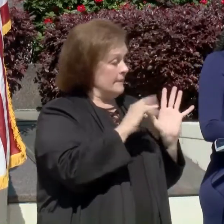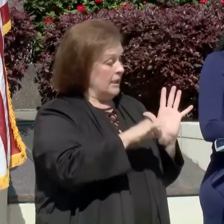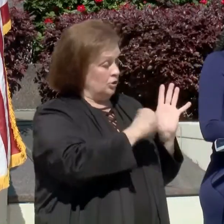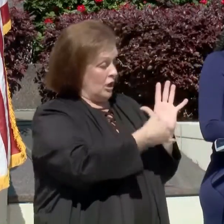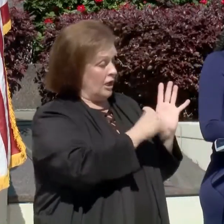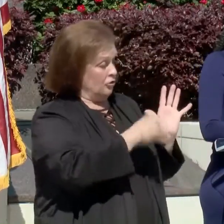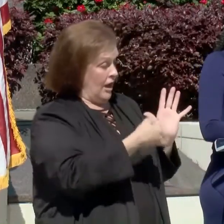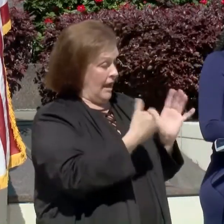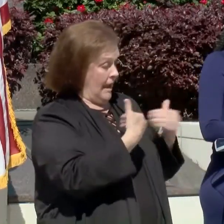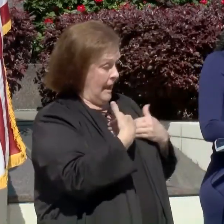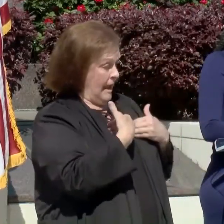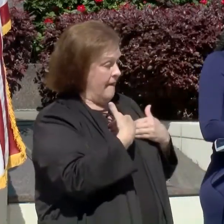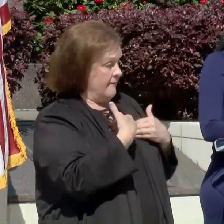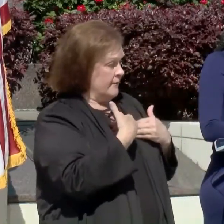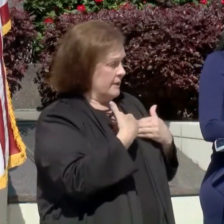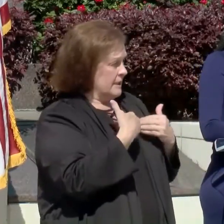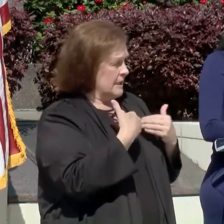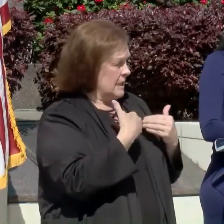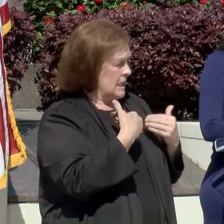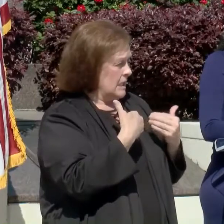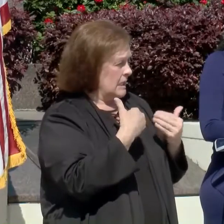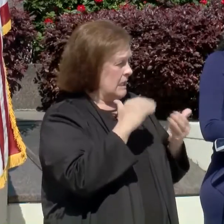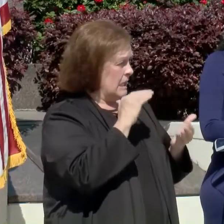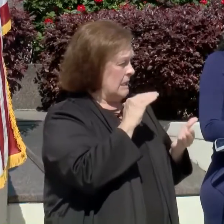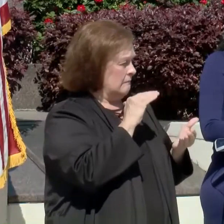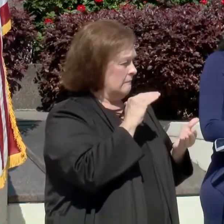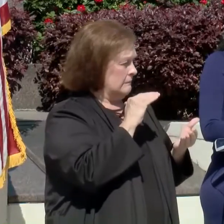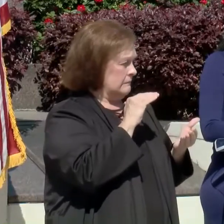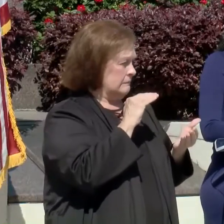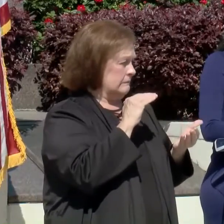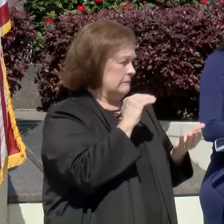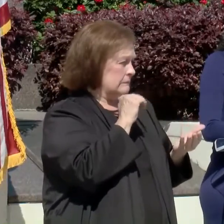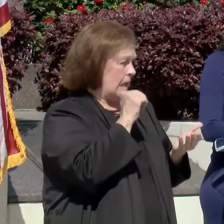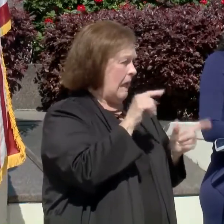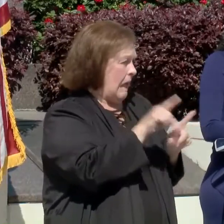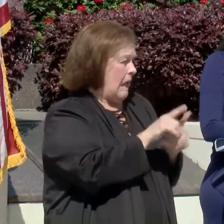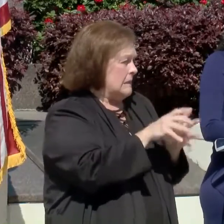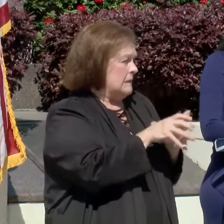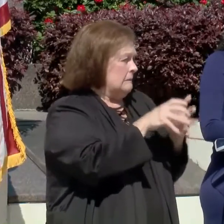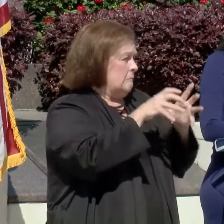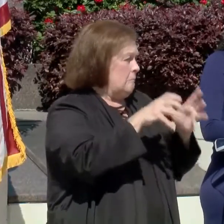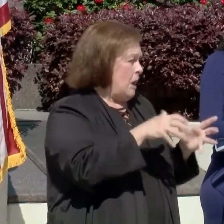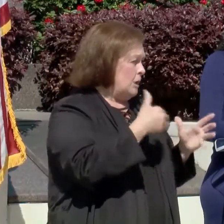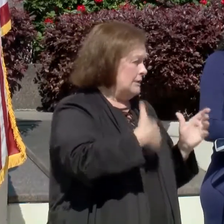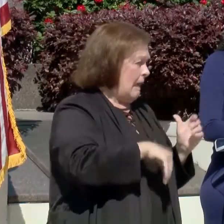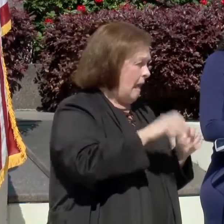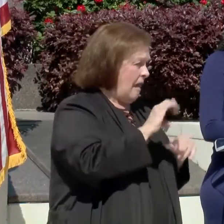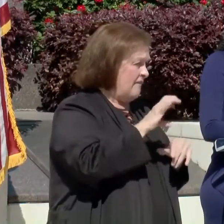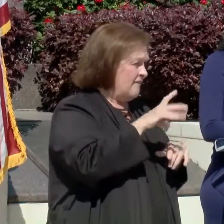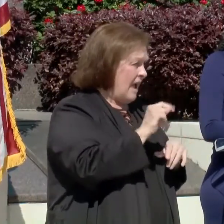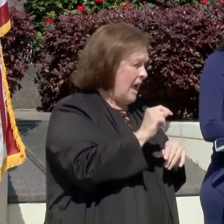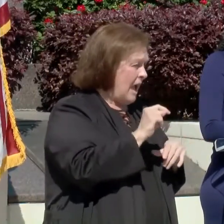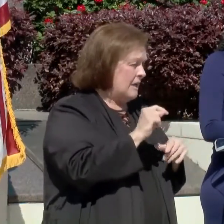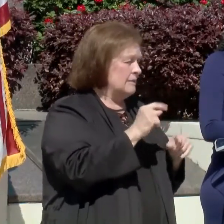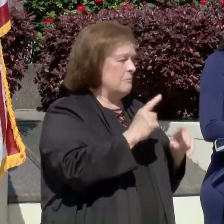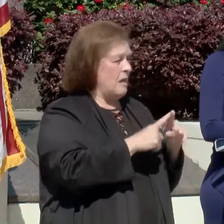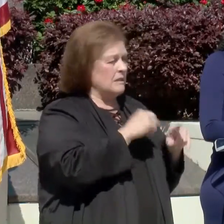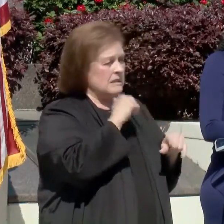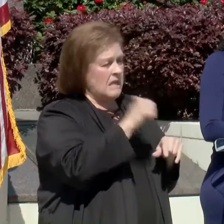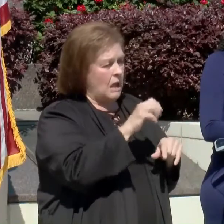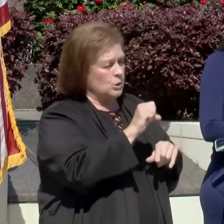J&J has less severe side effects. So there's typically less pain at the site of injection